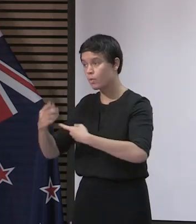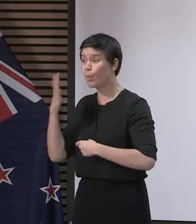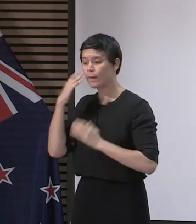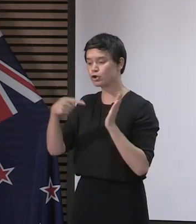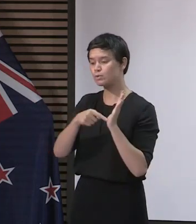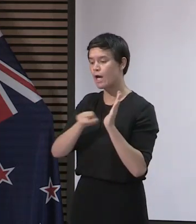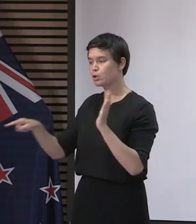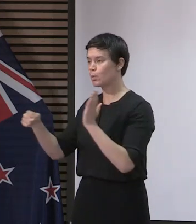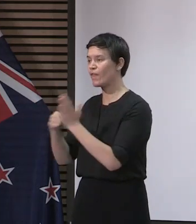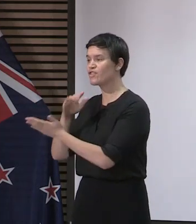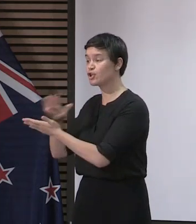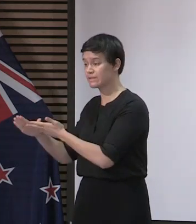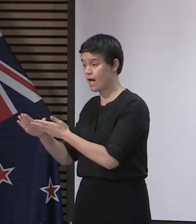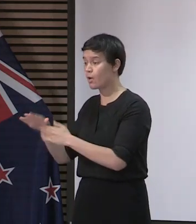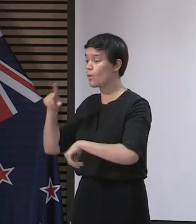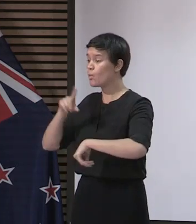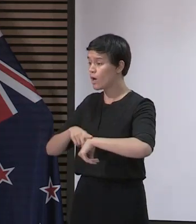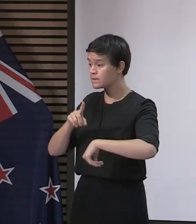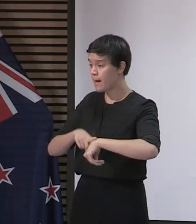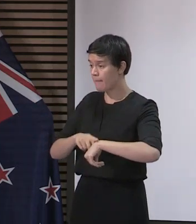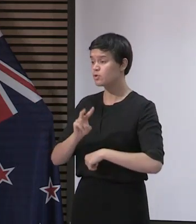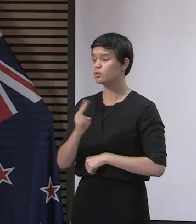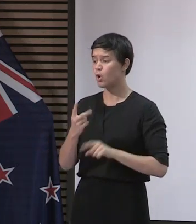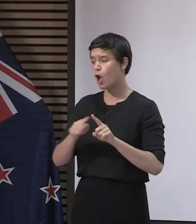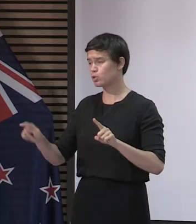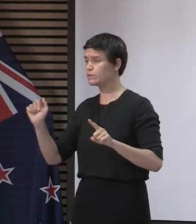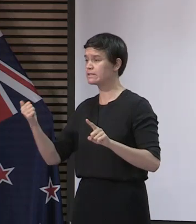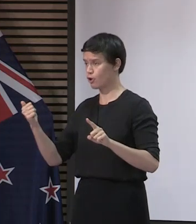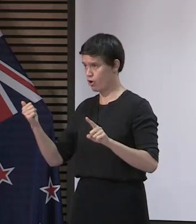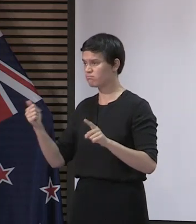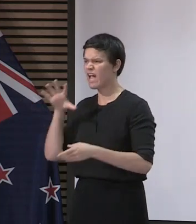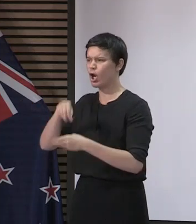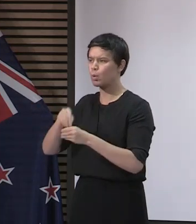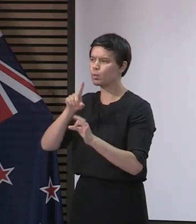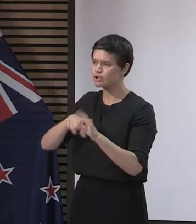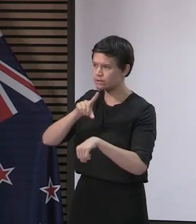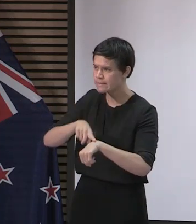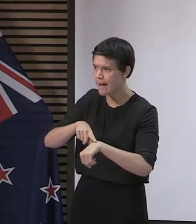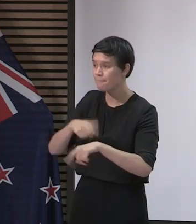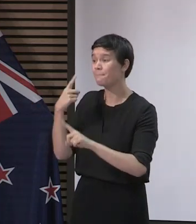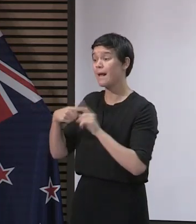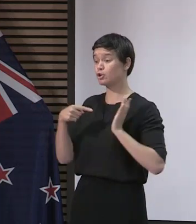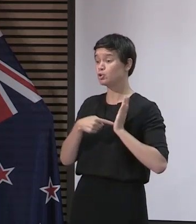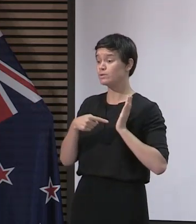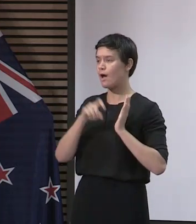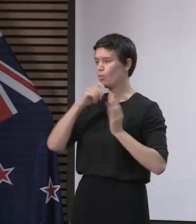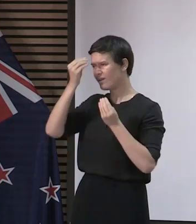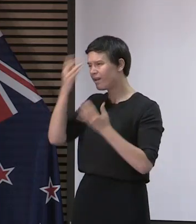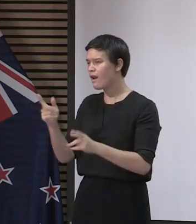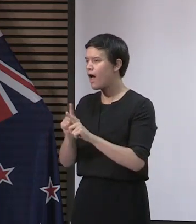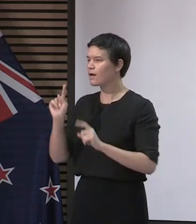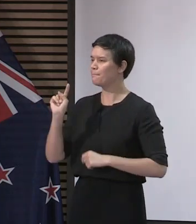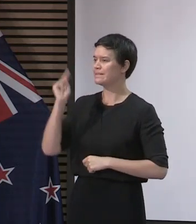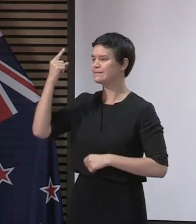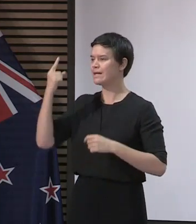question time and other business, including a ministerial statement on Tuesday. Today will be the last day of the regular joint